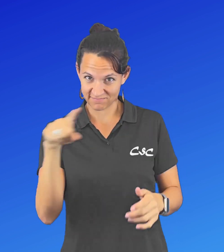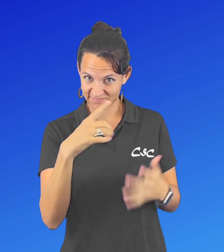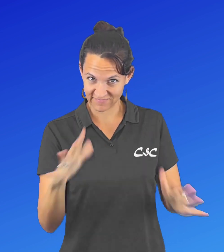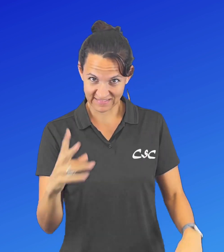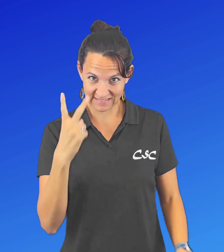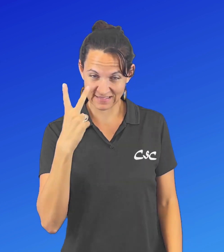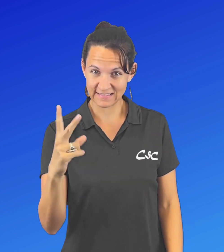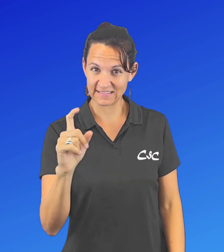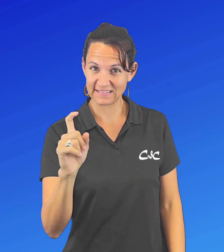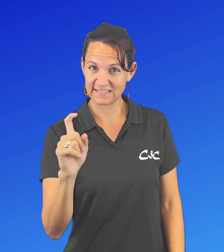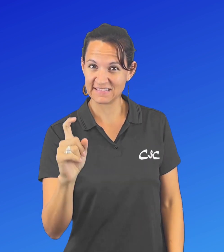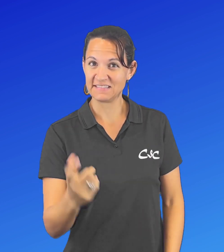was?